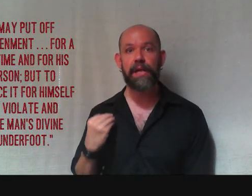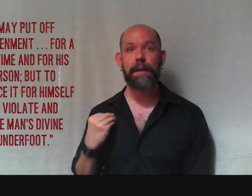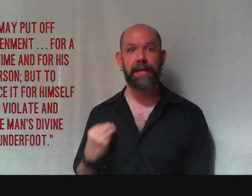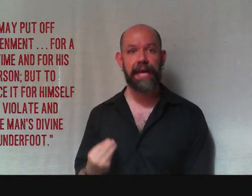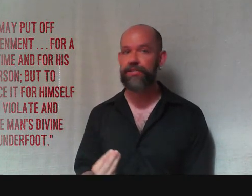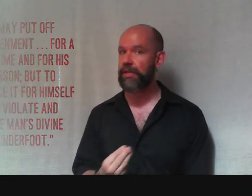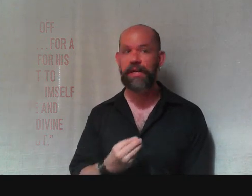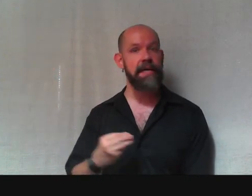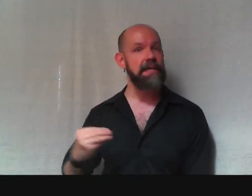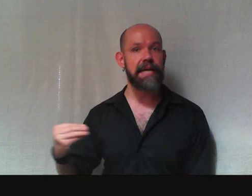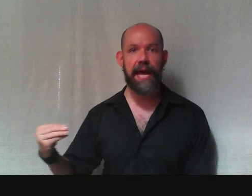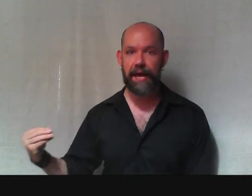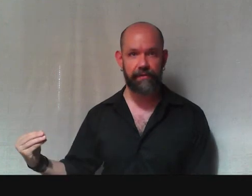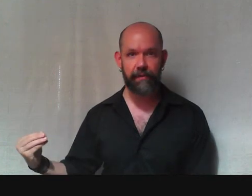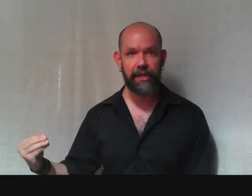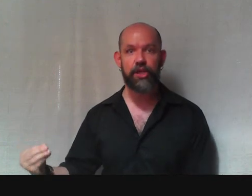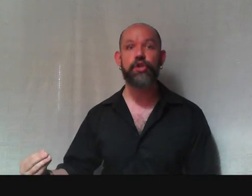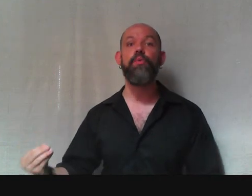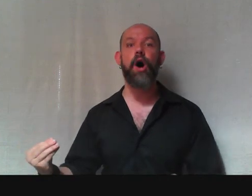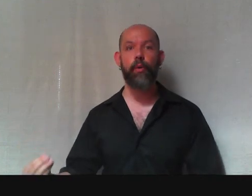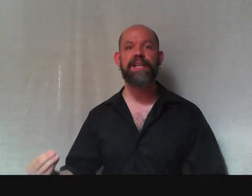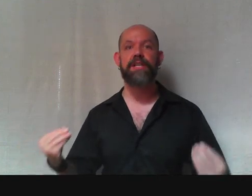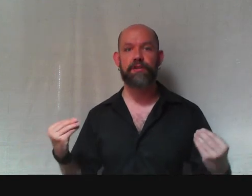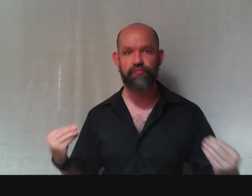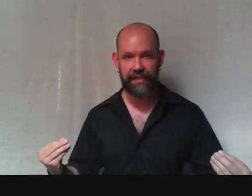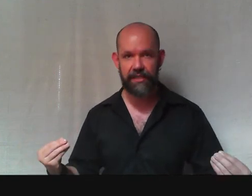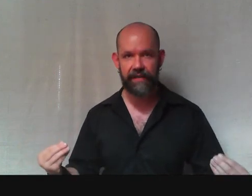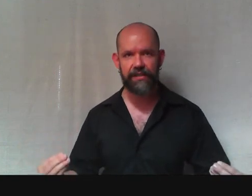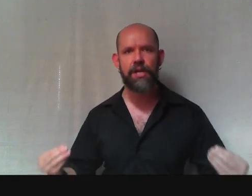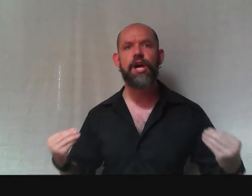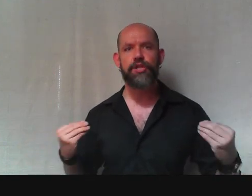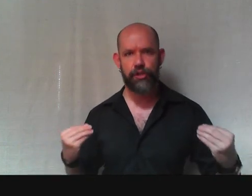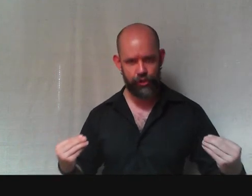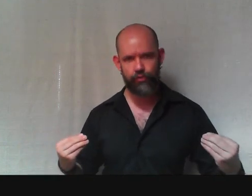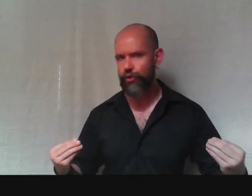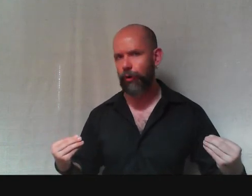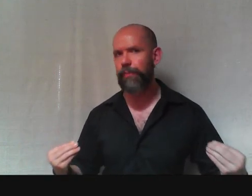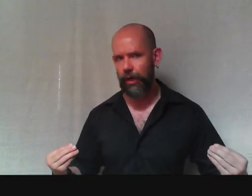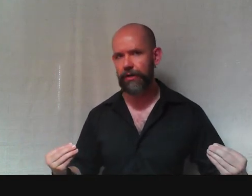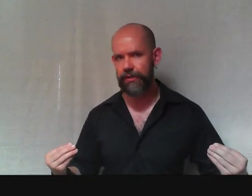obligation to everybody. You owe it to the rest of us to do your part.